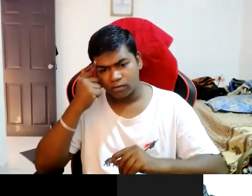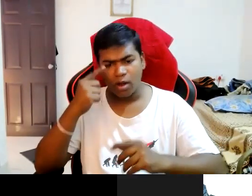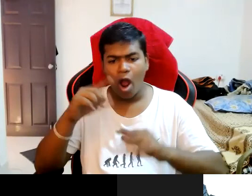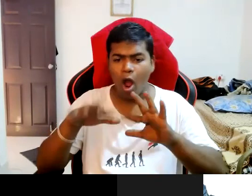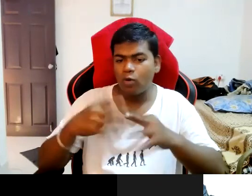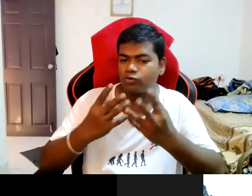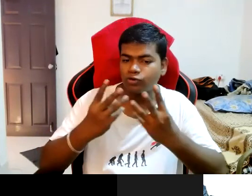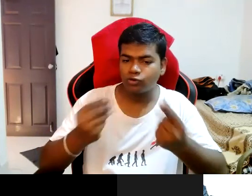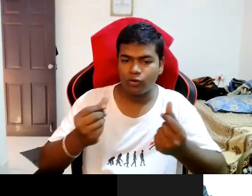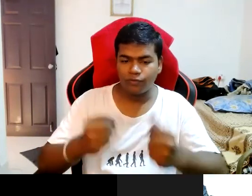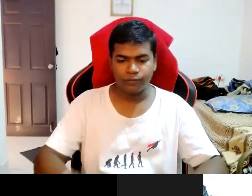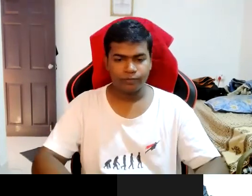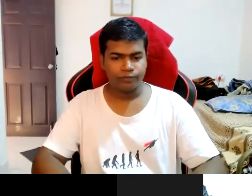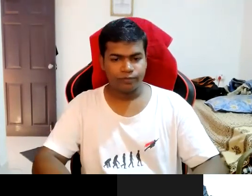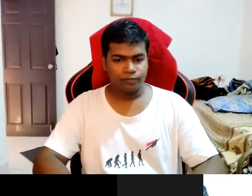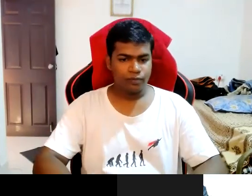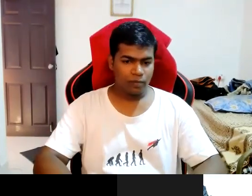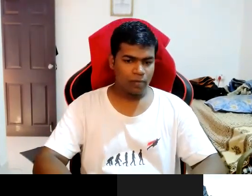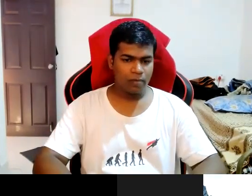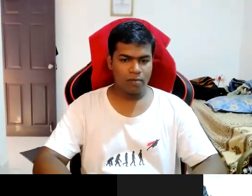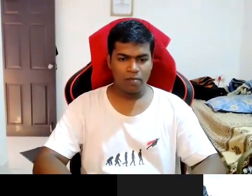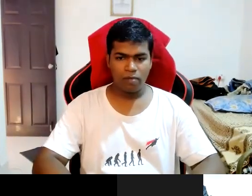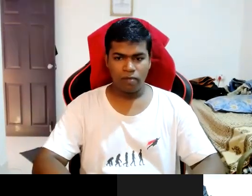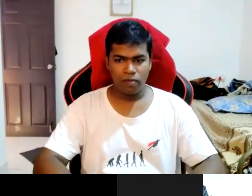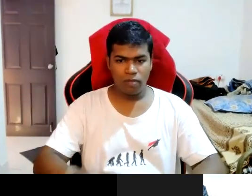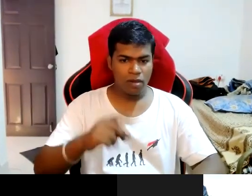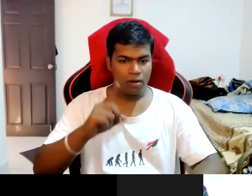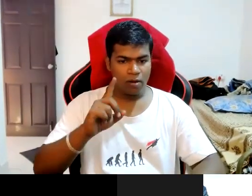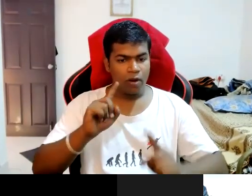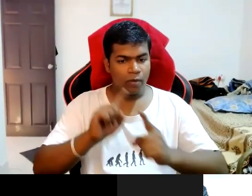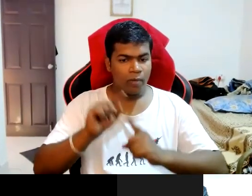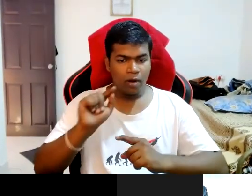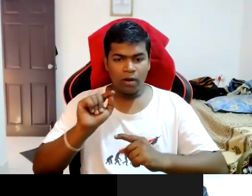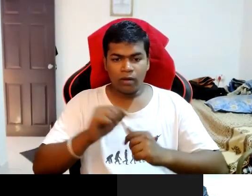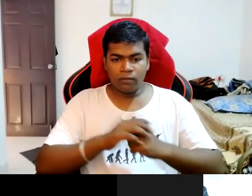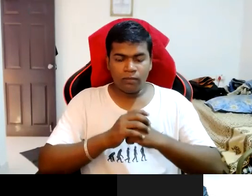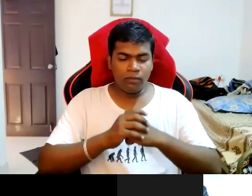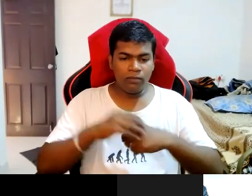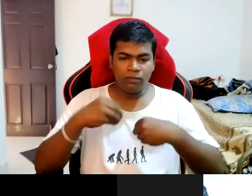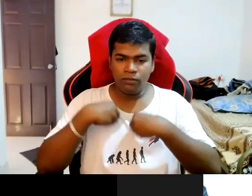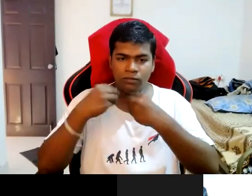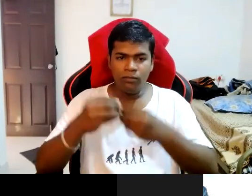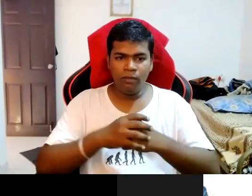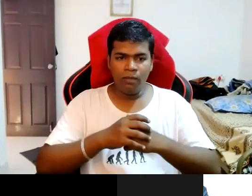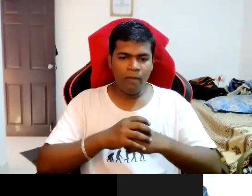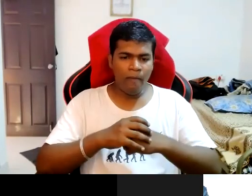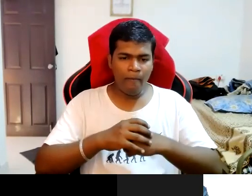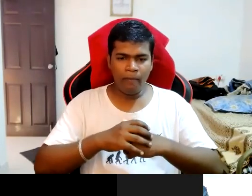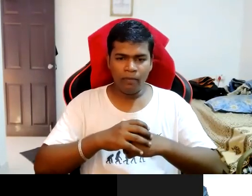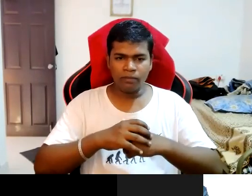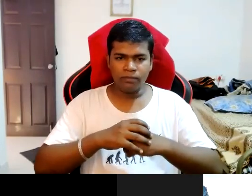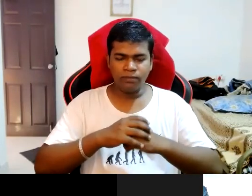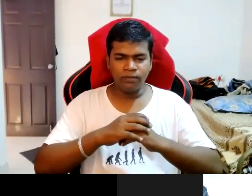and one more thing is we should give awareness from the childhood from